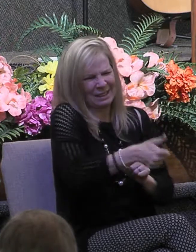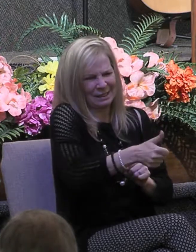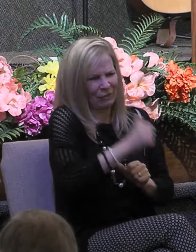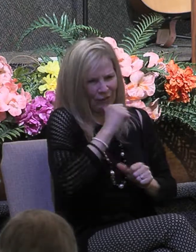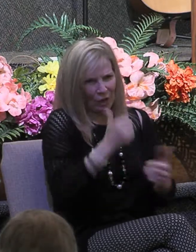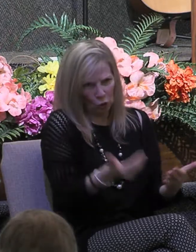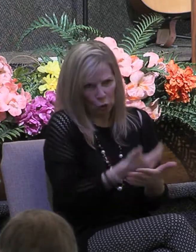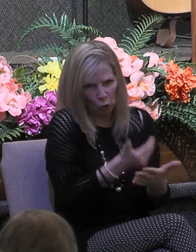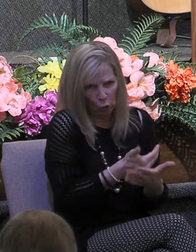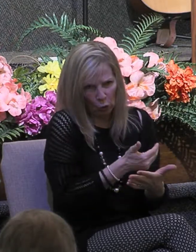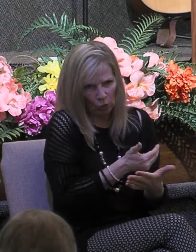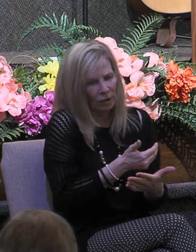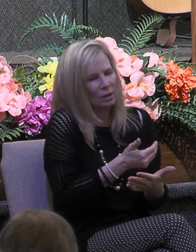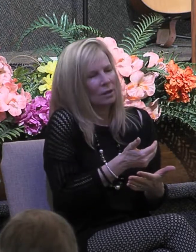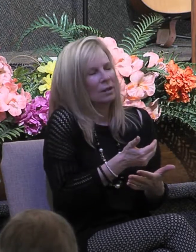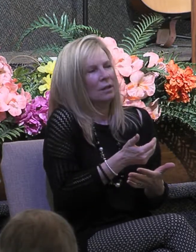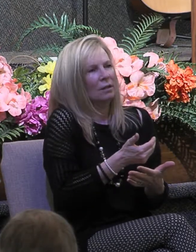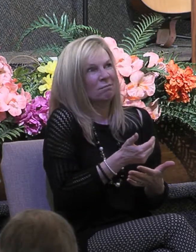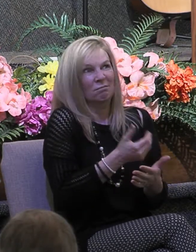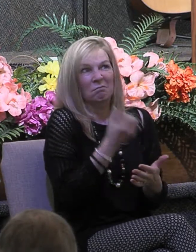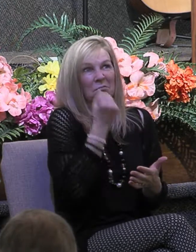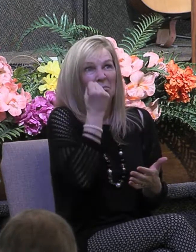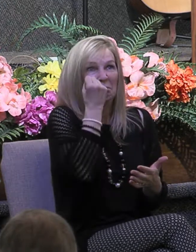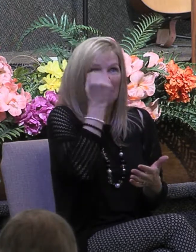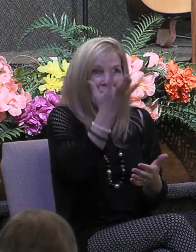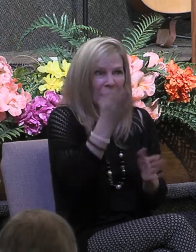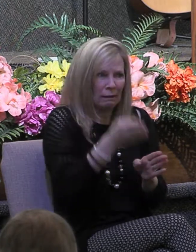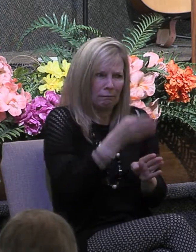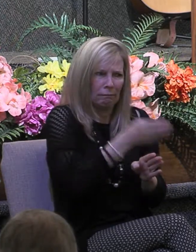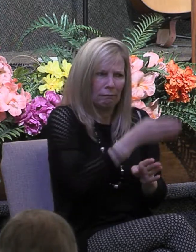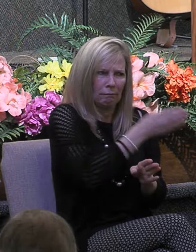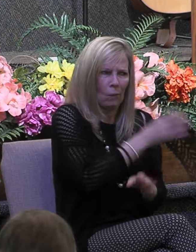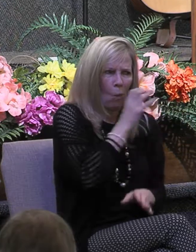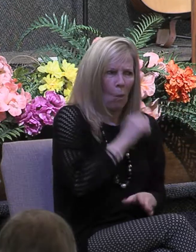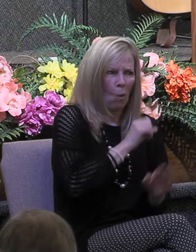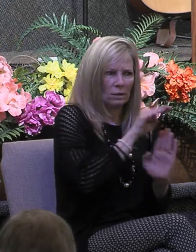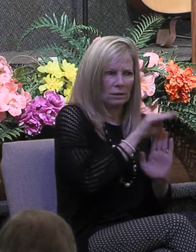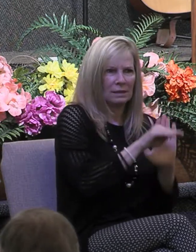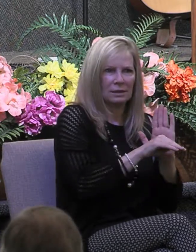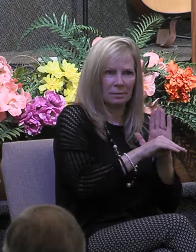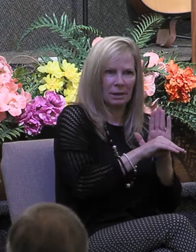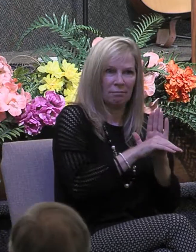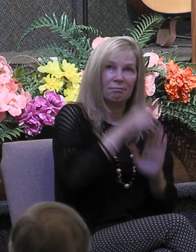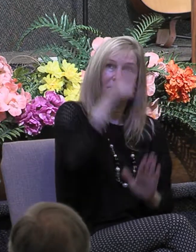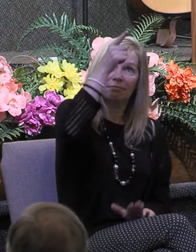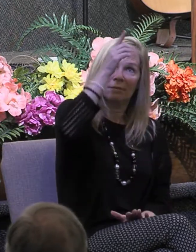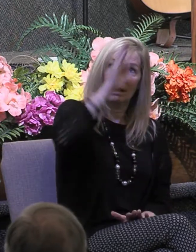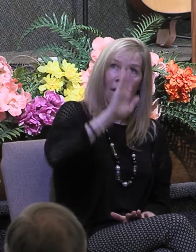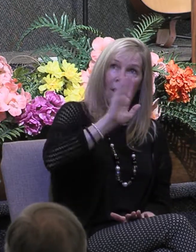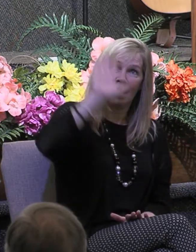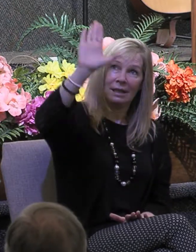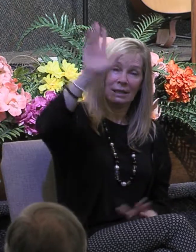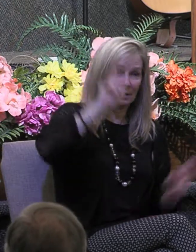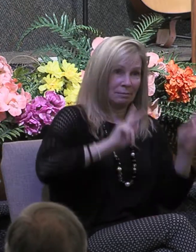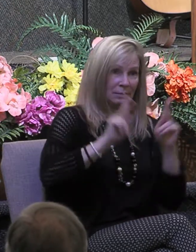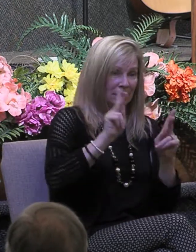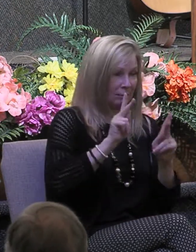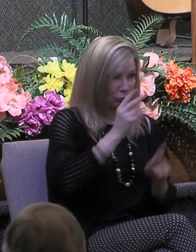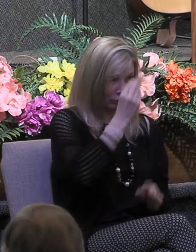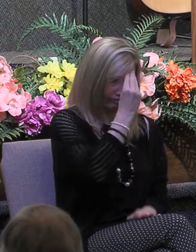That wasn't new because there were many places in the Old Testament where God's people are told to love one another.